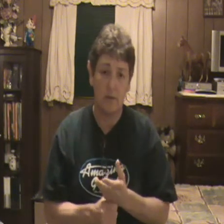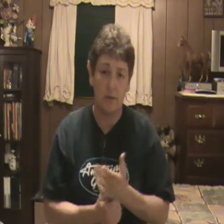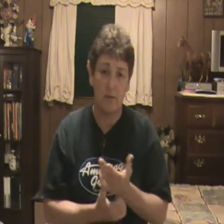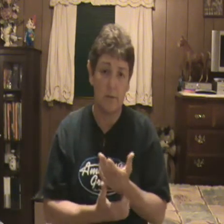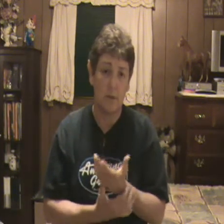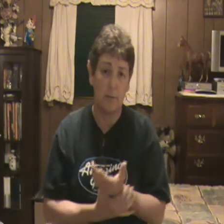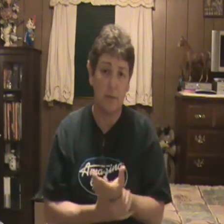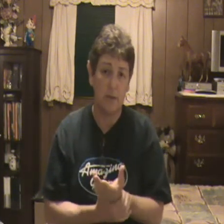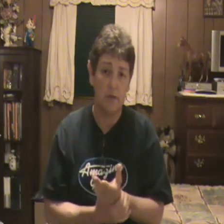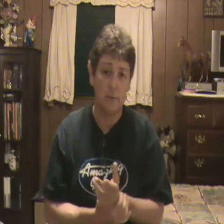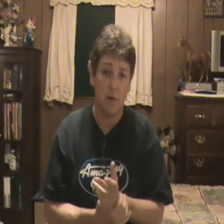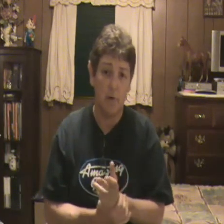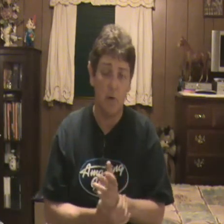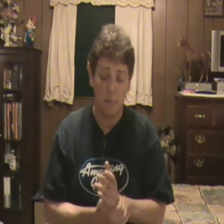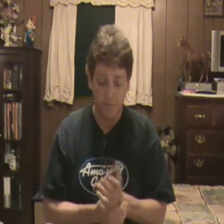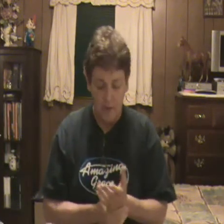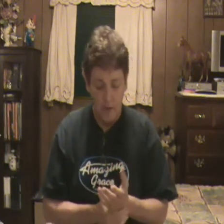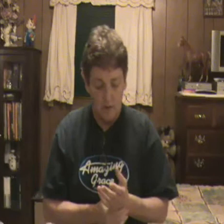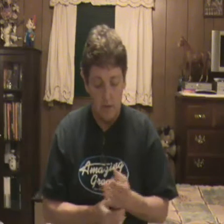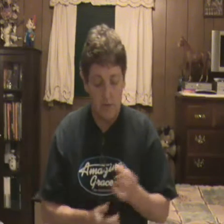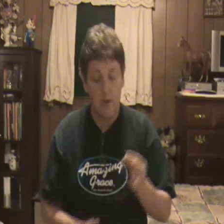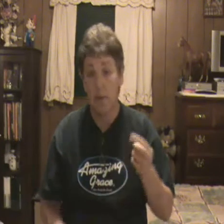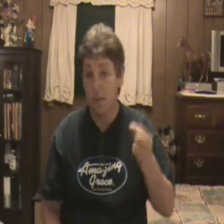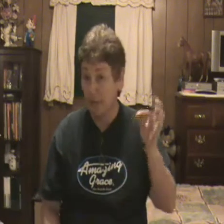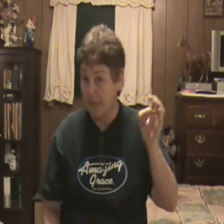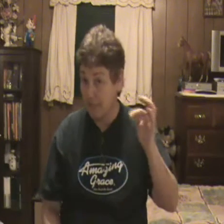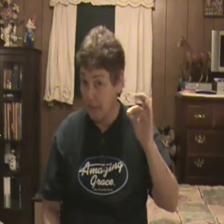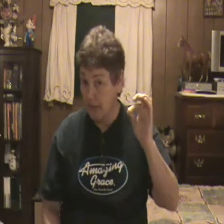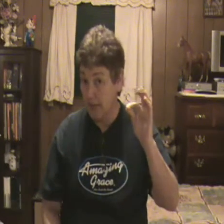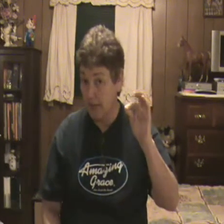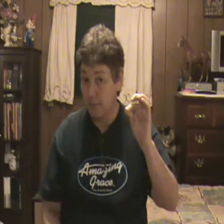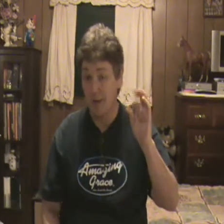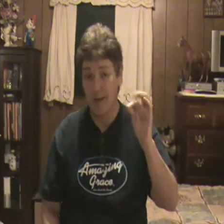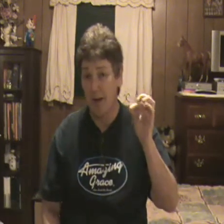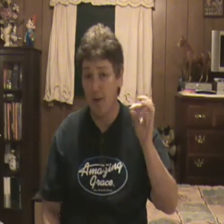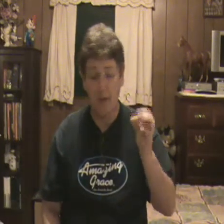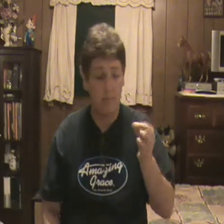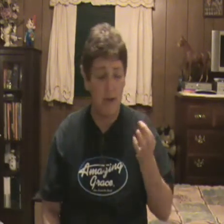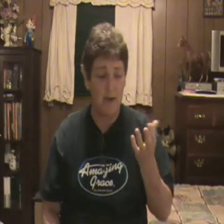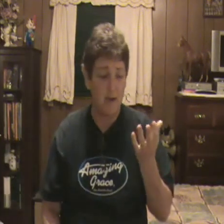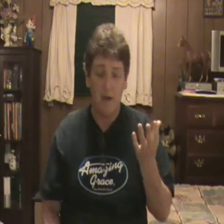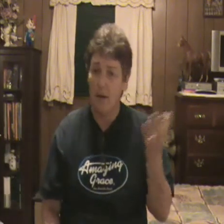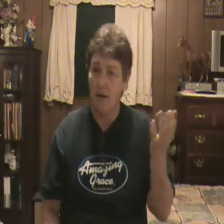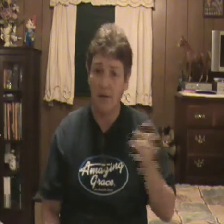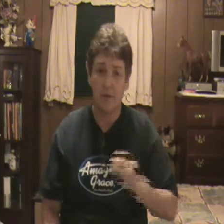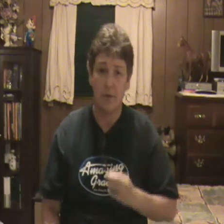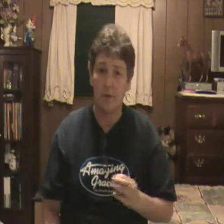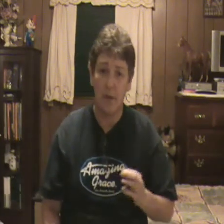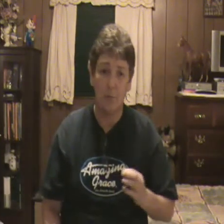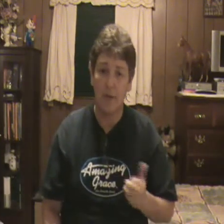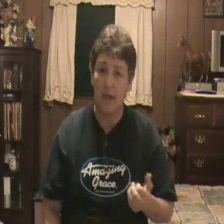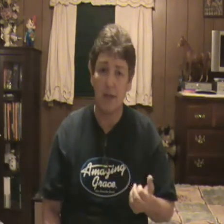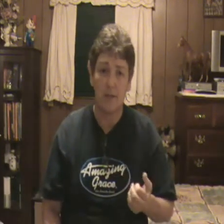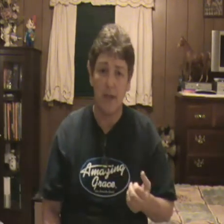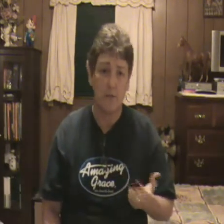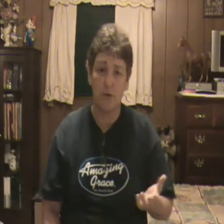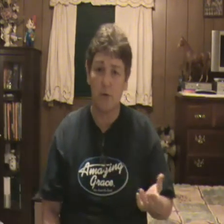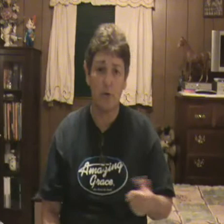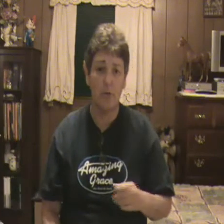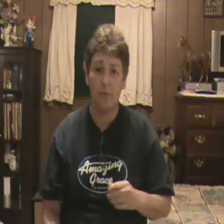you know, just about complete use of my arm. Lost all of my pinching ability, but I got all that back just a couple of days after surgery,